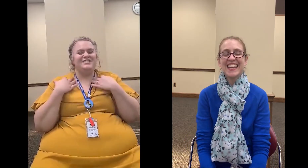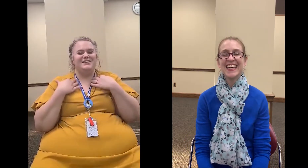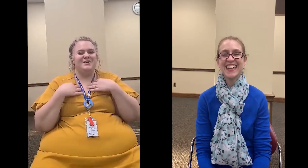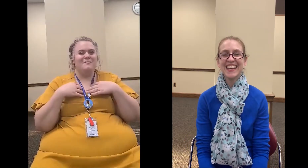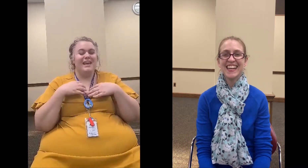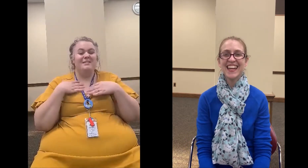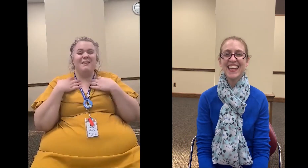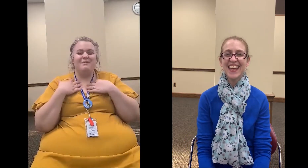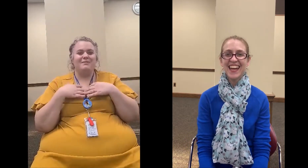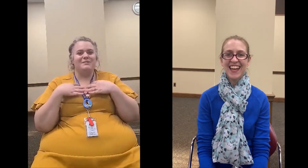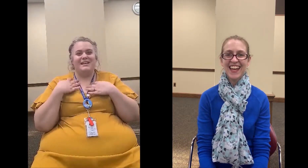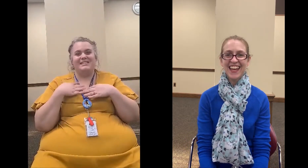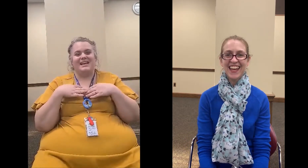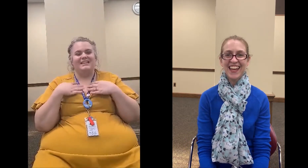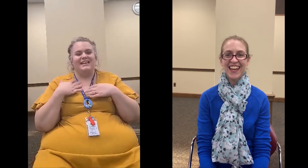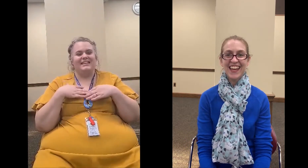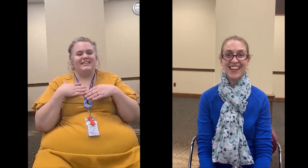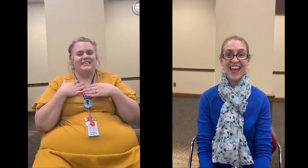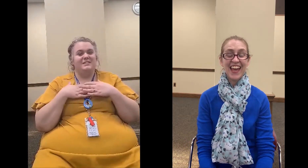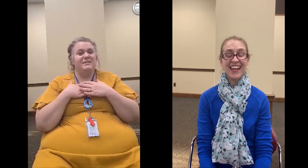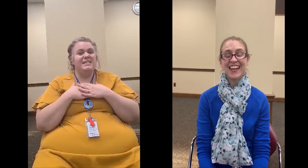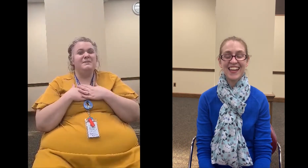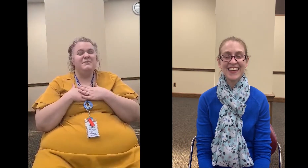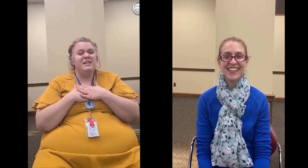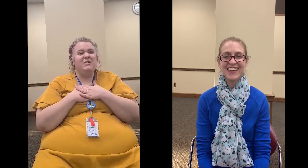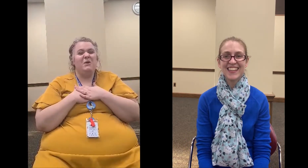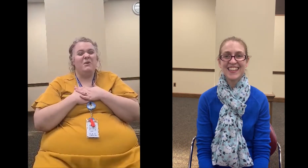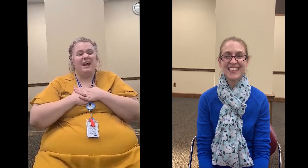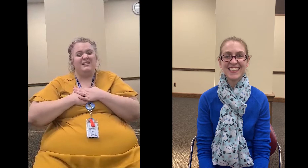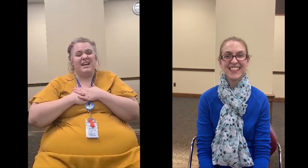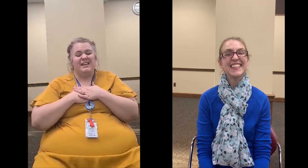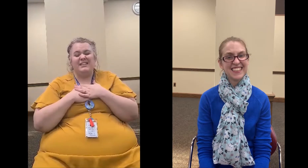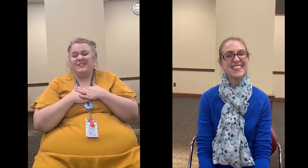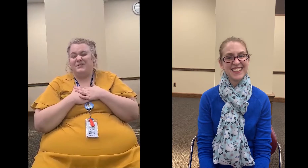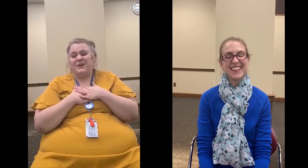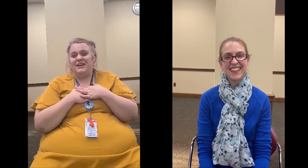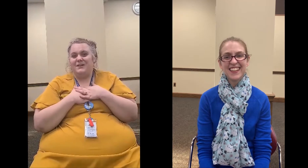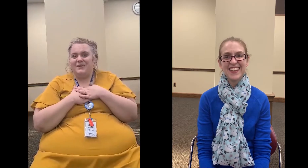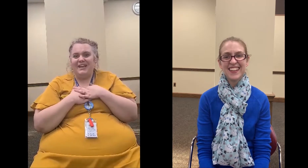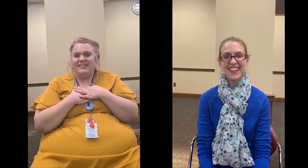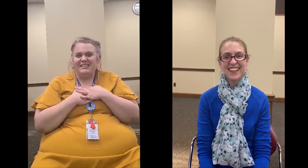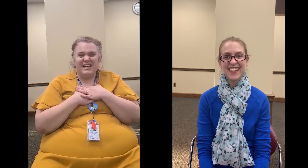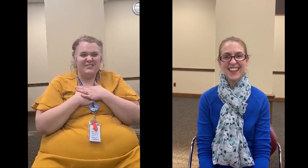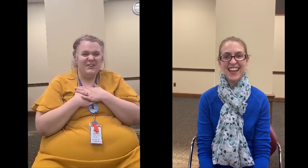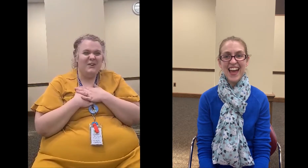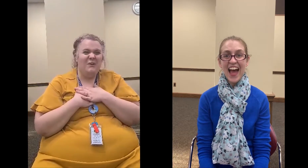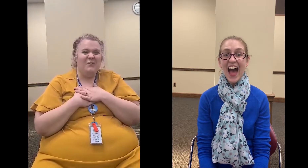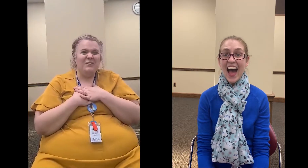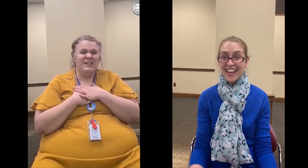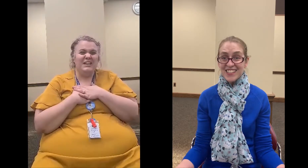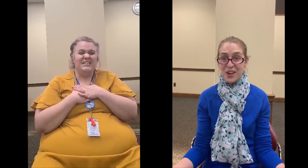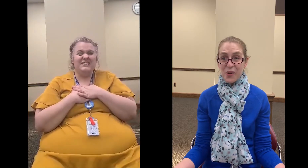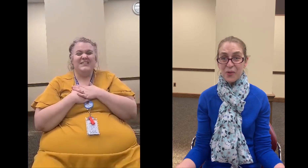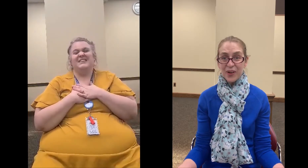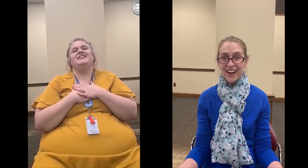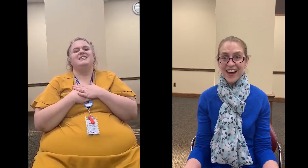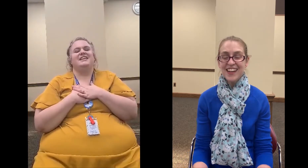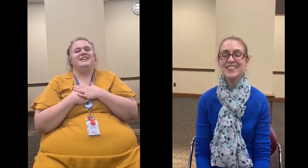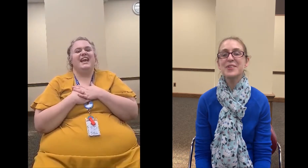snowman and maybe we'll do that sign later but it's been really cold outside do you want to know like the sign for cold i do i do